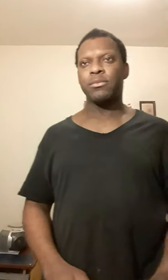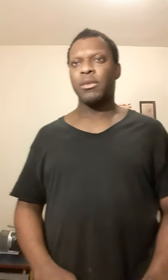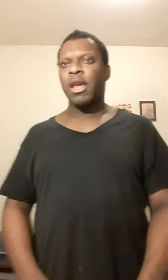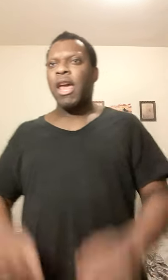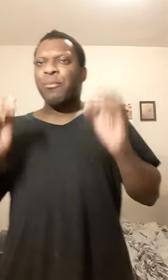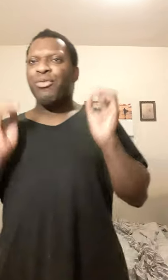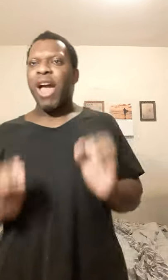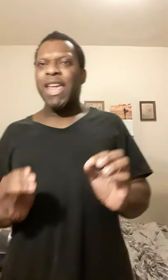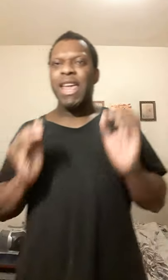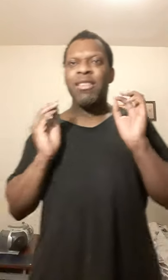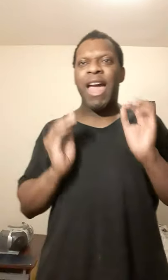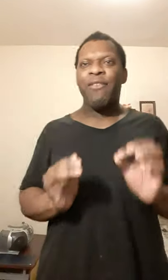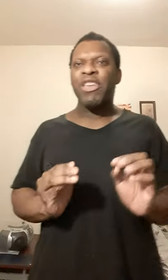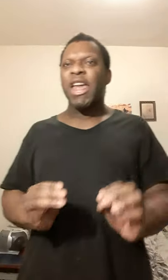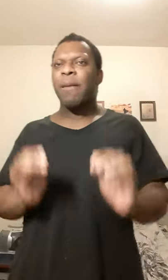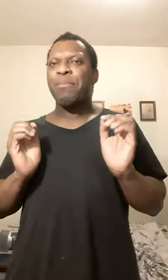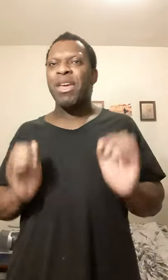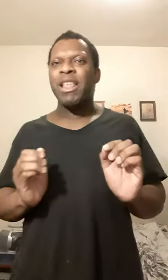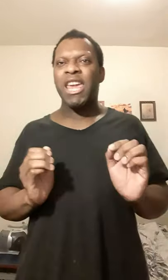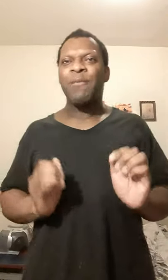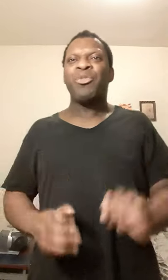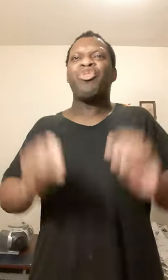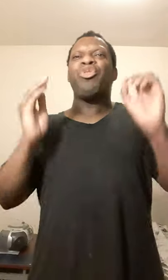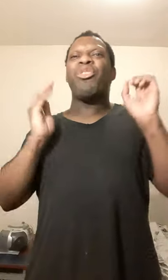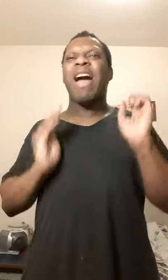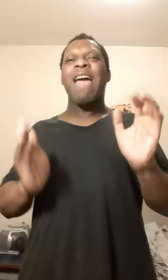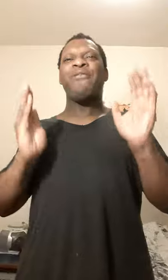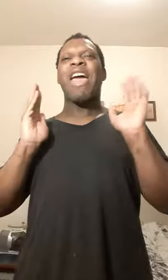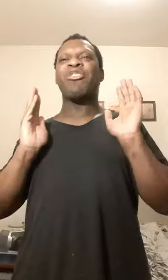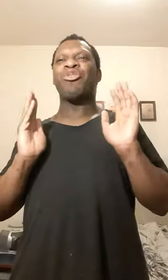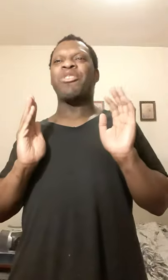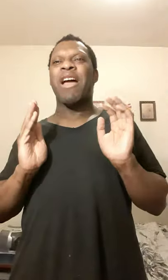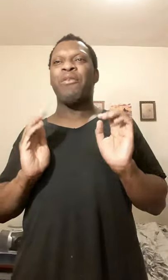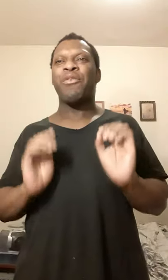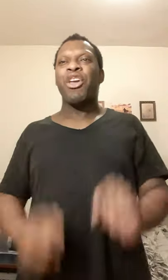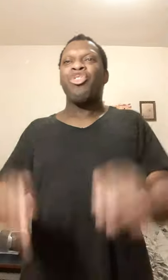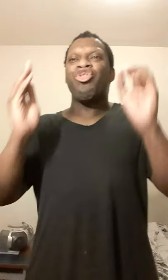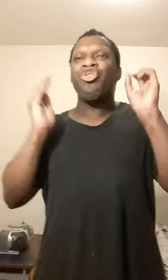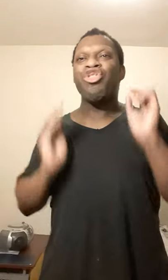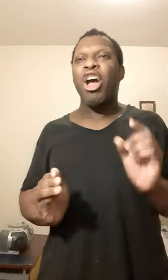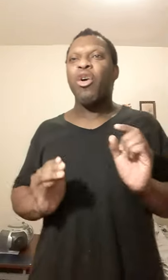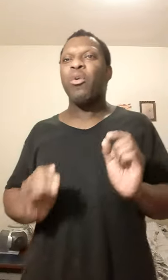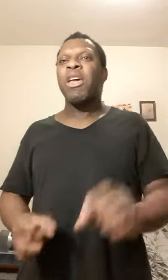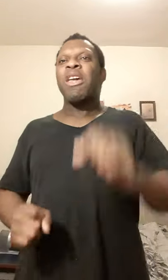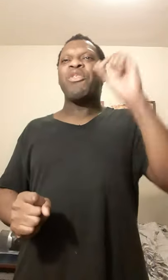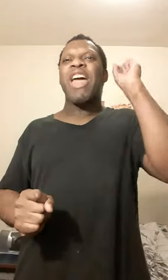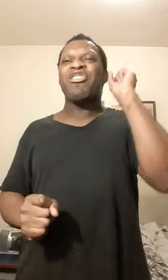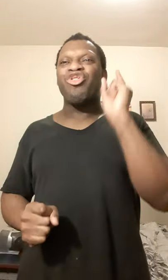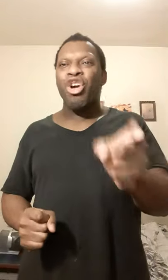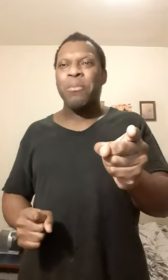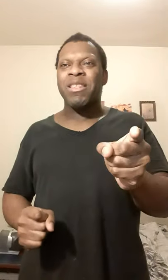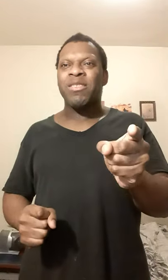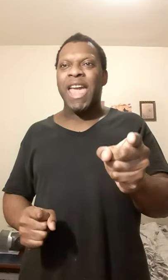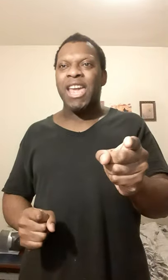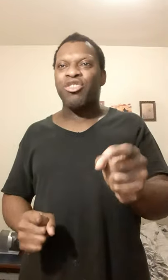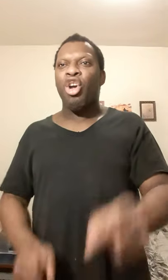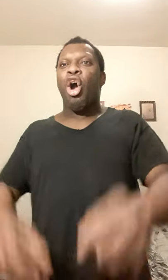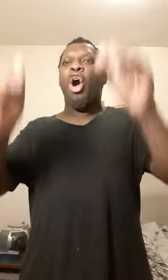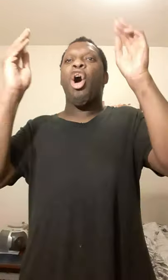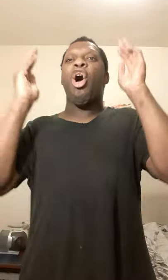Pride is having the ability to laugh at yourself to know that your mistakes are